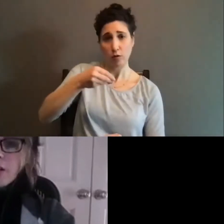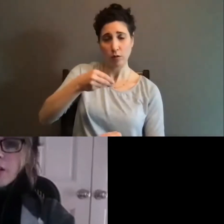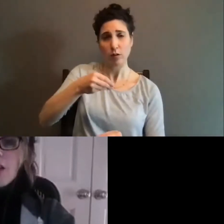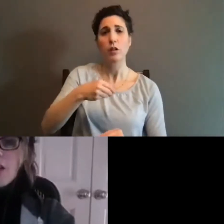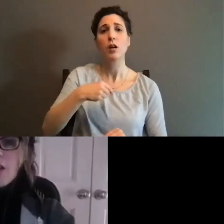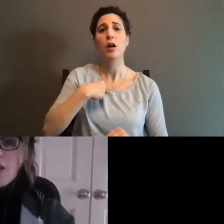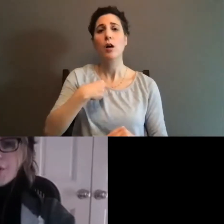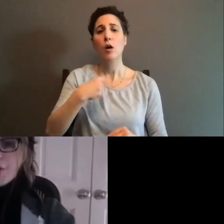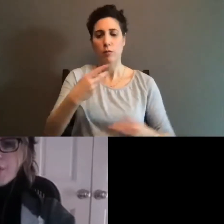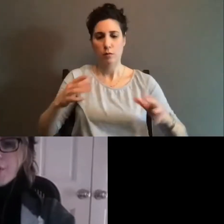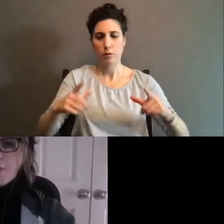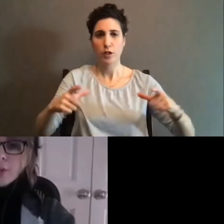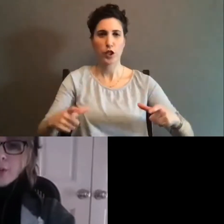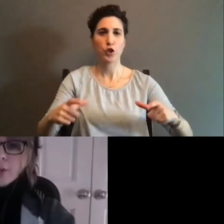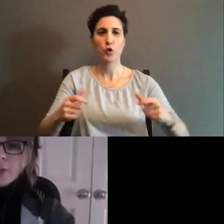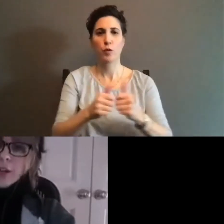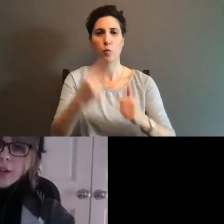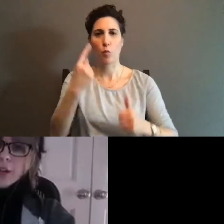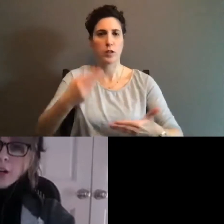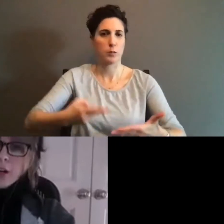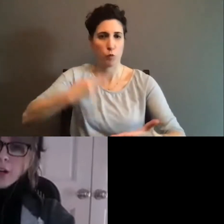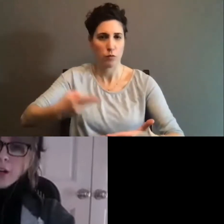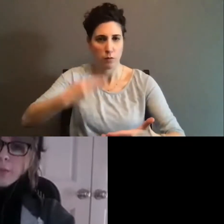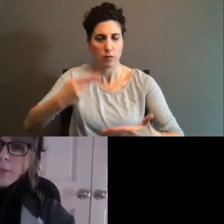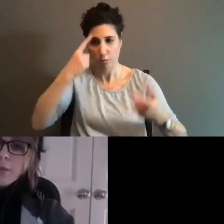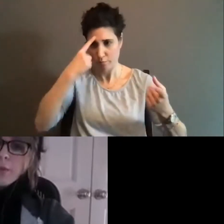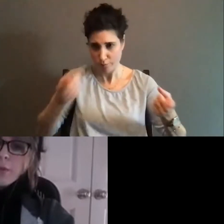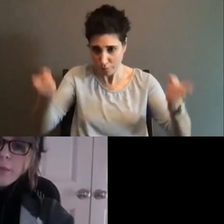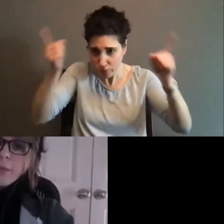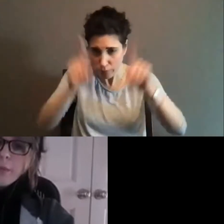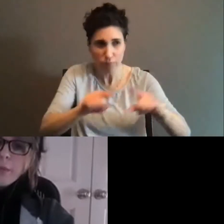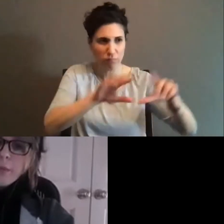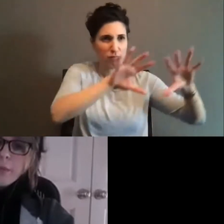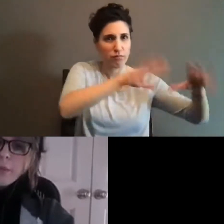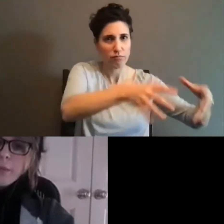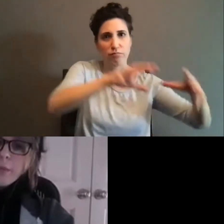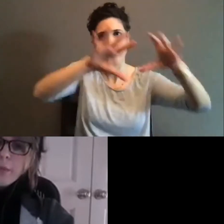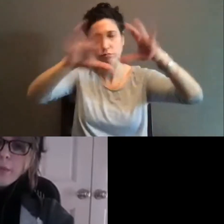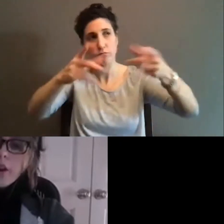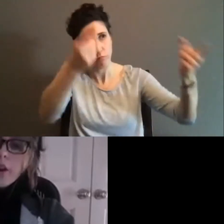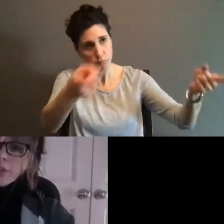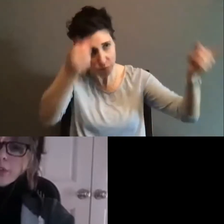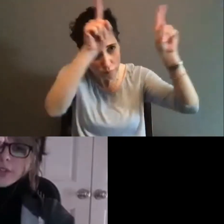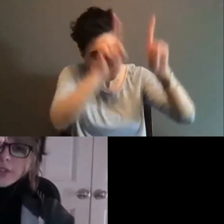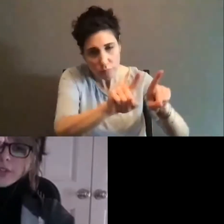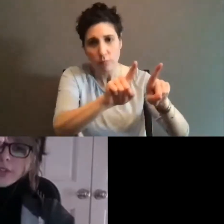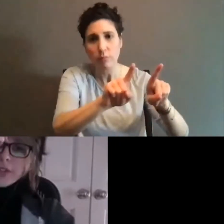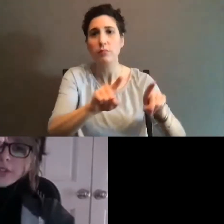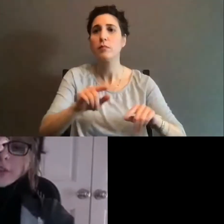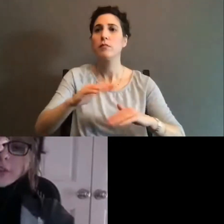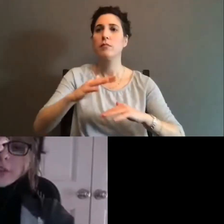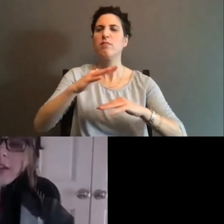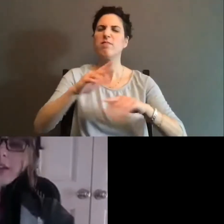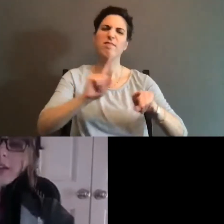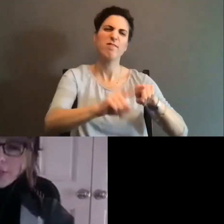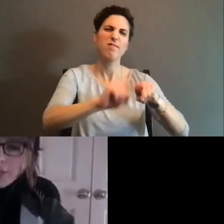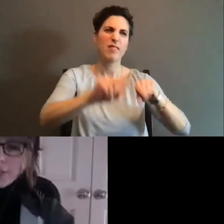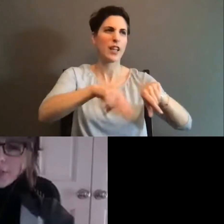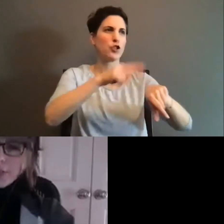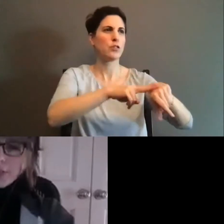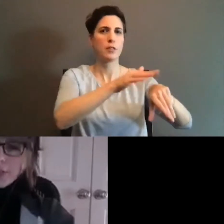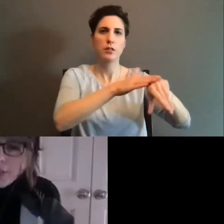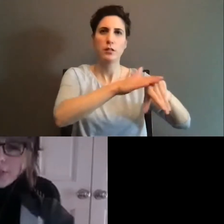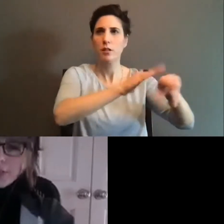spoon wampum belt, which is a treaty between the Haudenosaunee and the Anishinaabe, and a mutual agreement between nations for sharing land